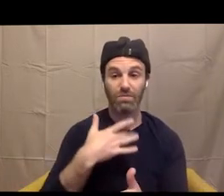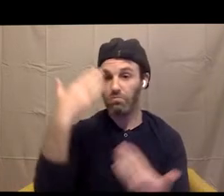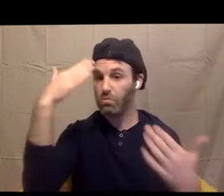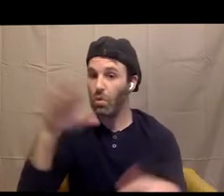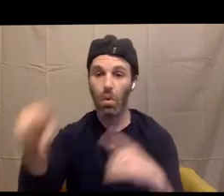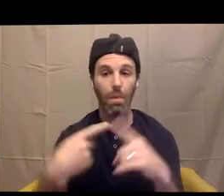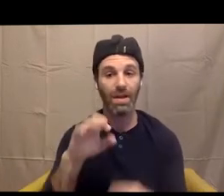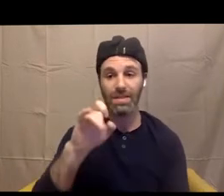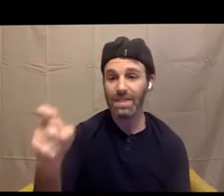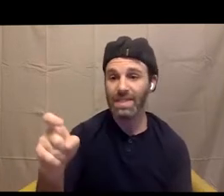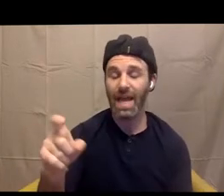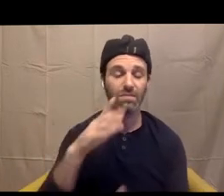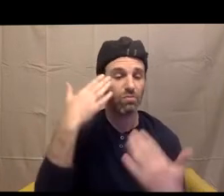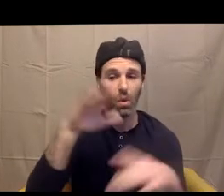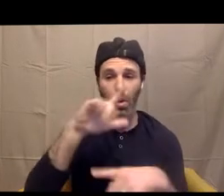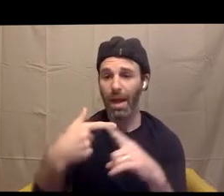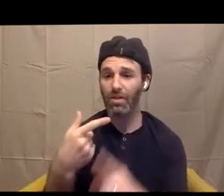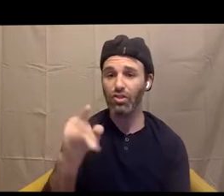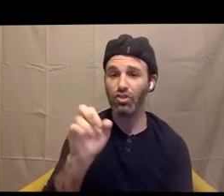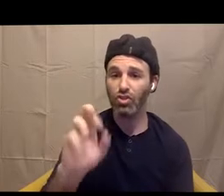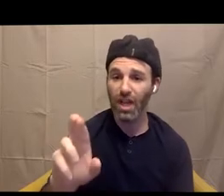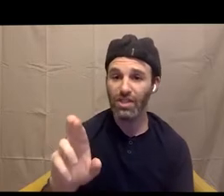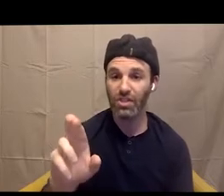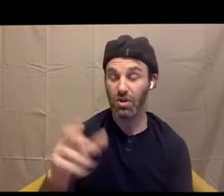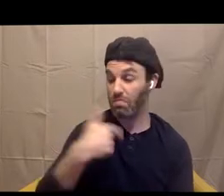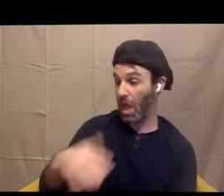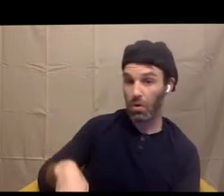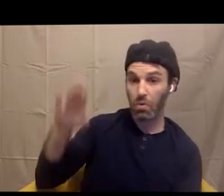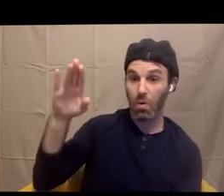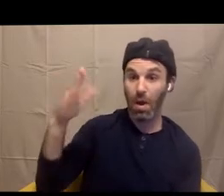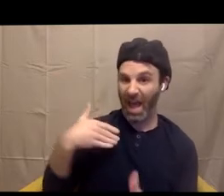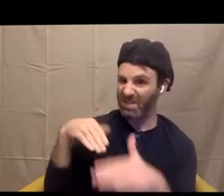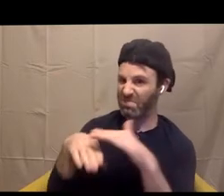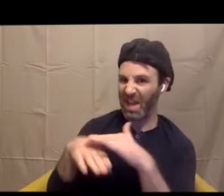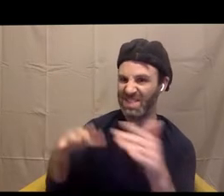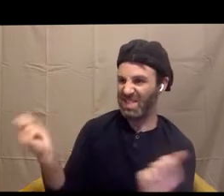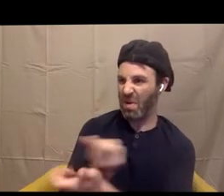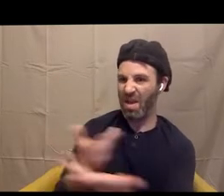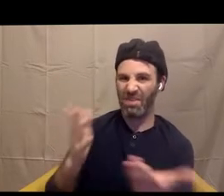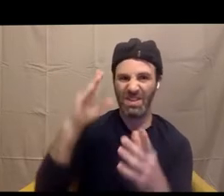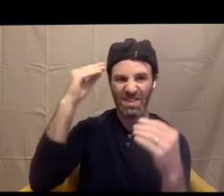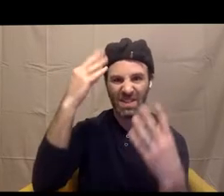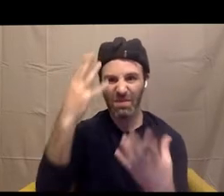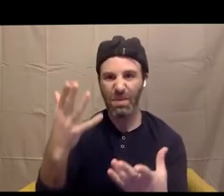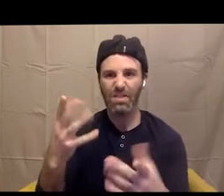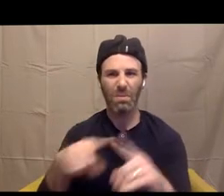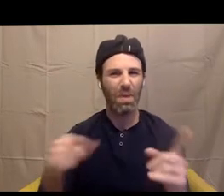even I, like, I grew up with all the information one could have access to. But I still didn't actually know very much about me. And because who I